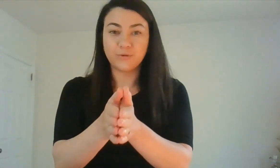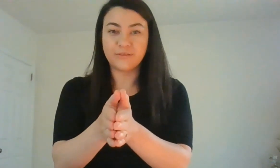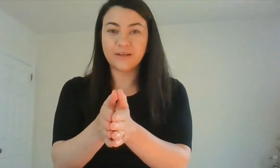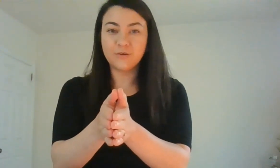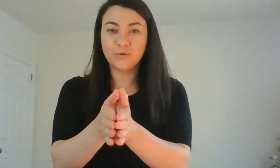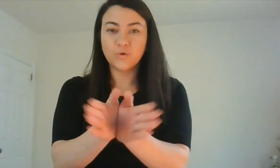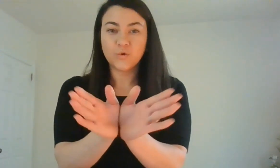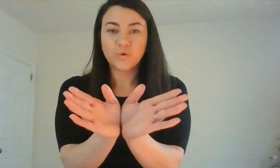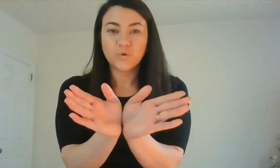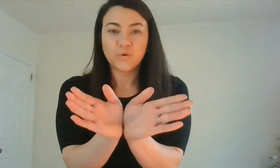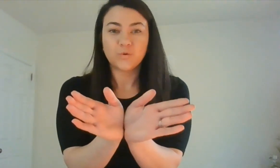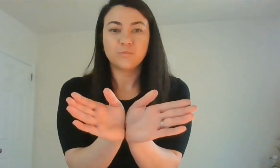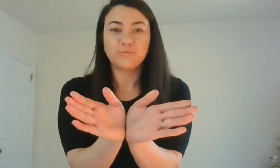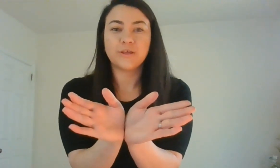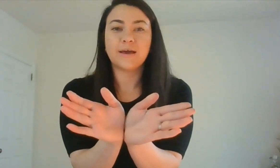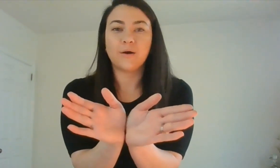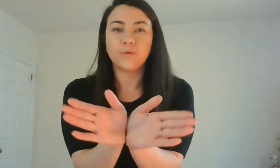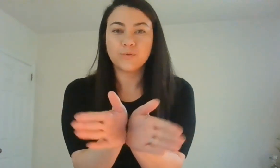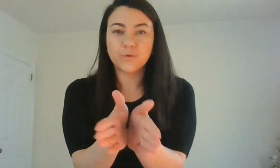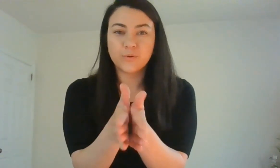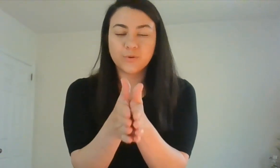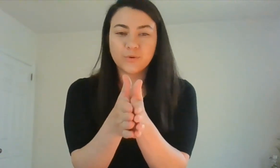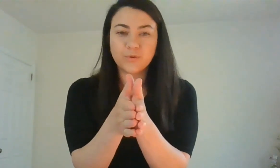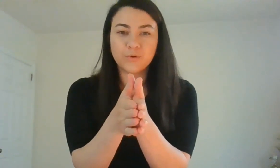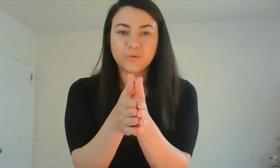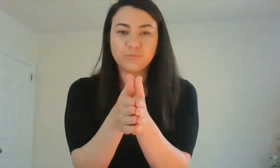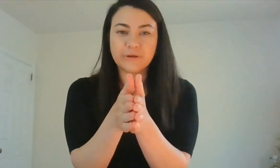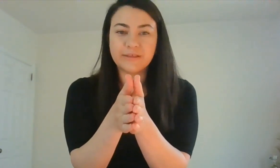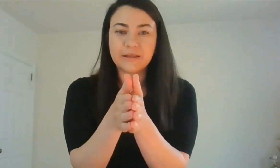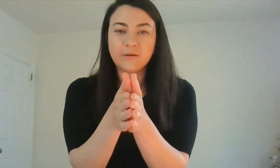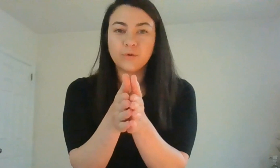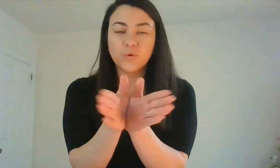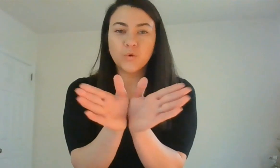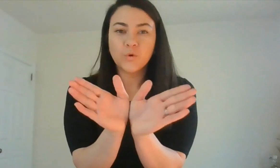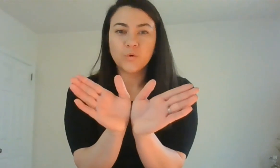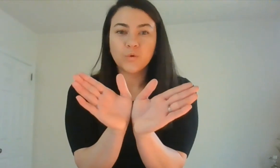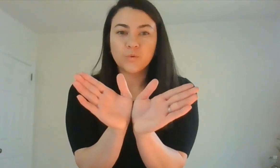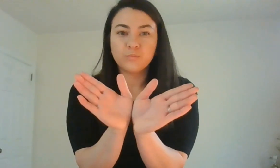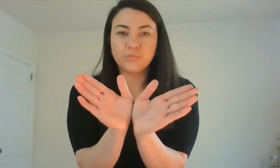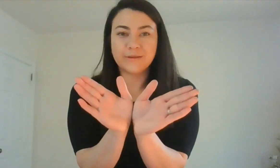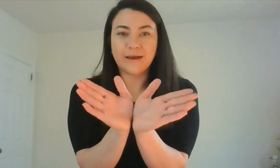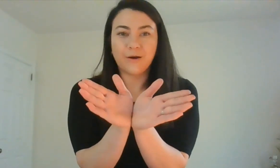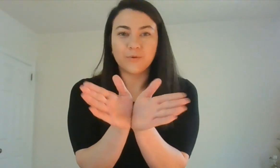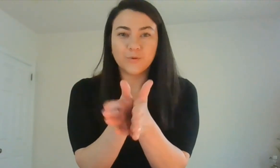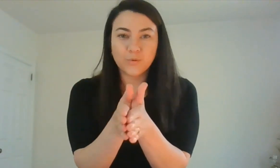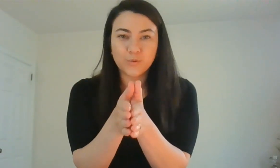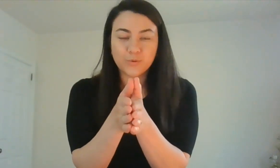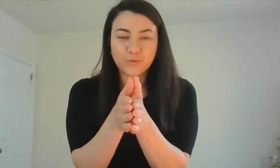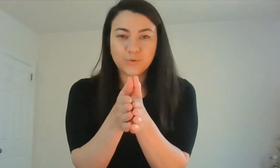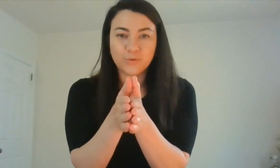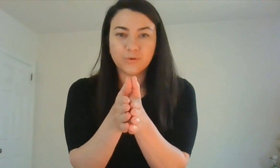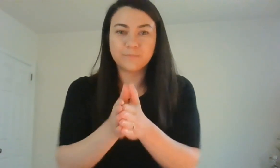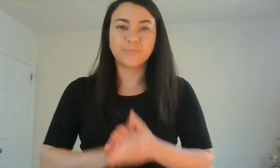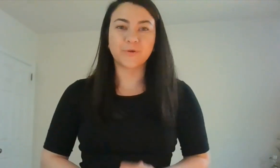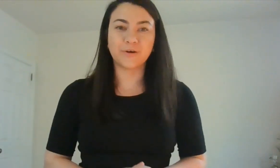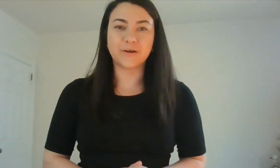Breathe in, breathe out. Breathe in, breathe out. Good.